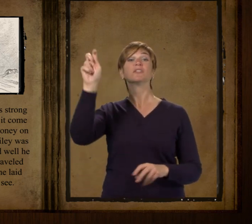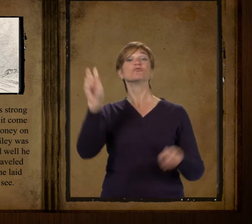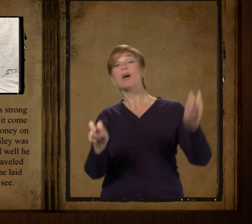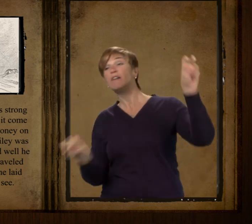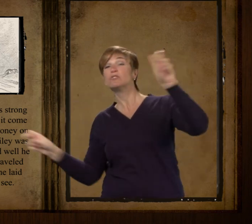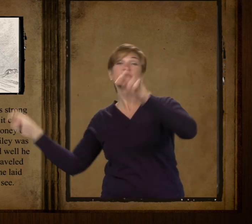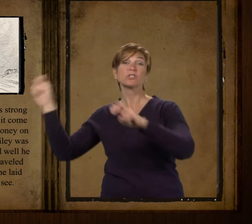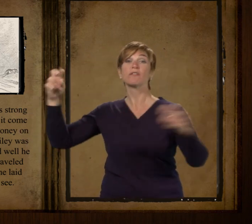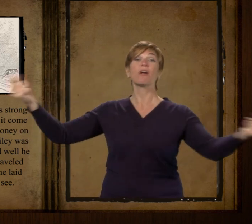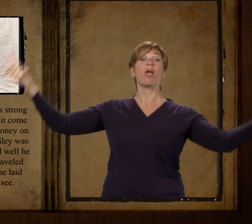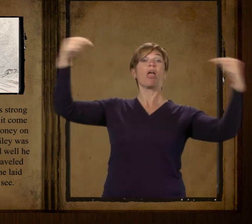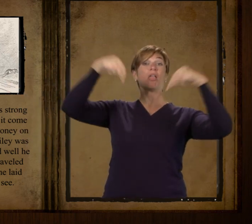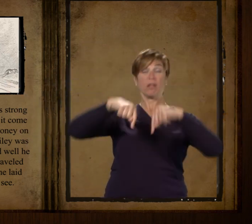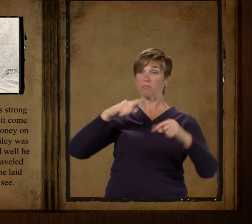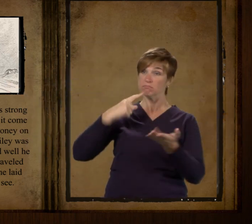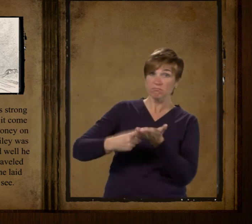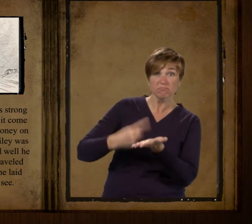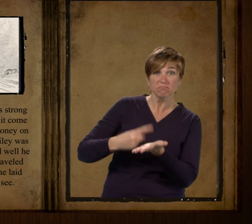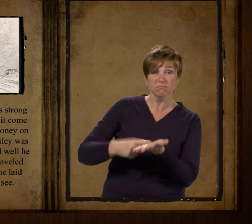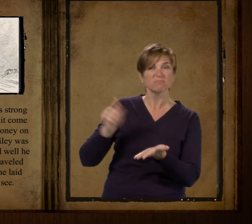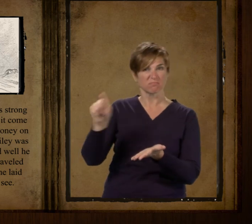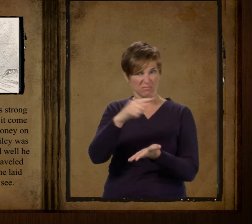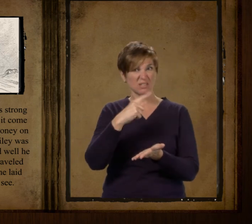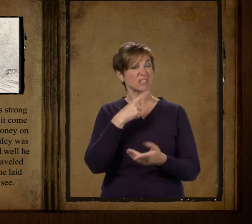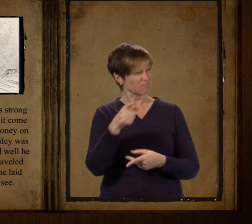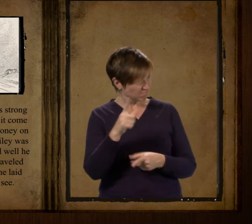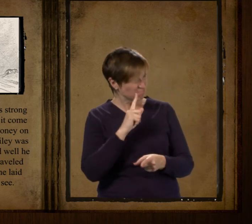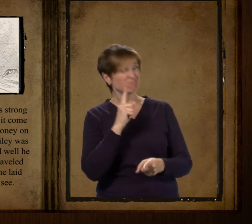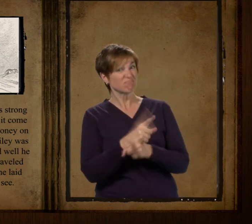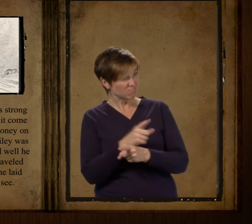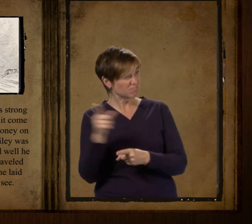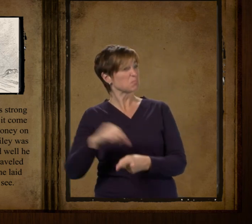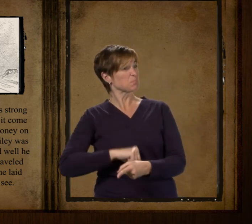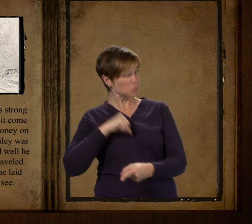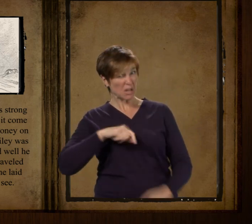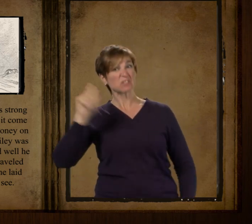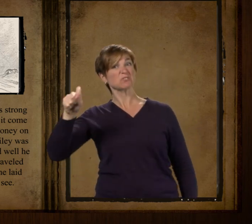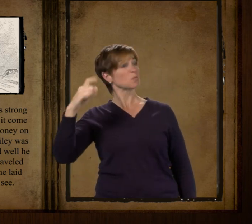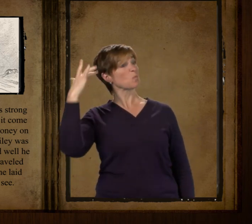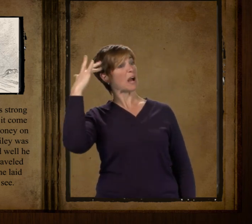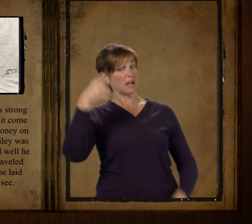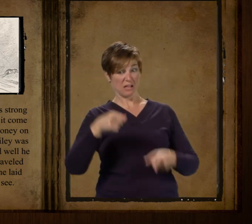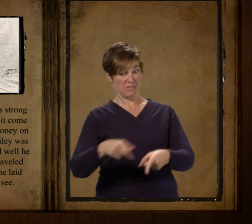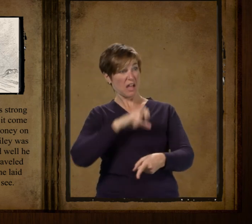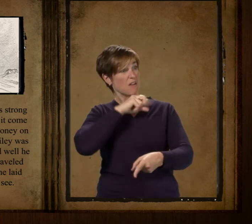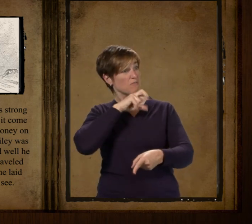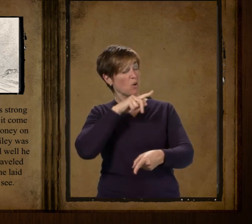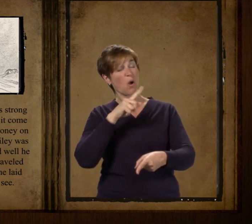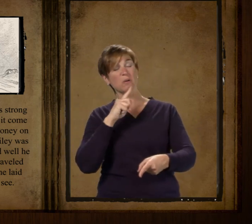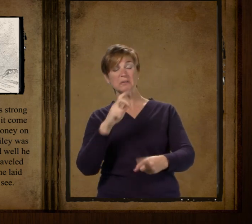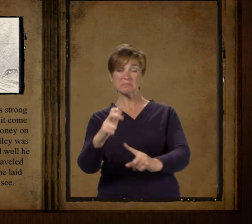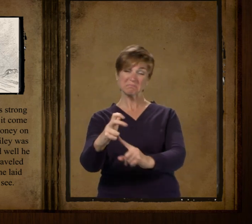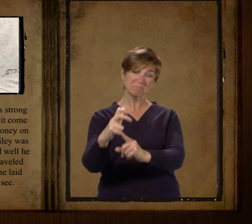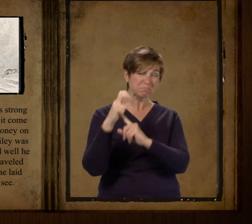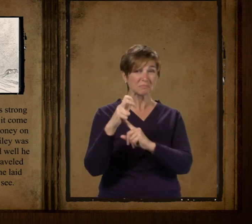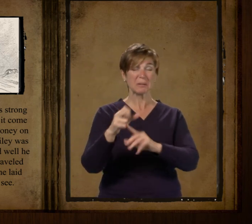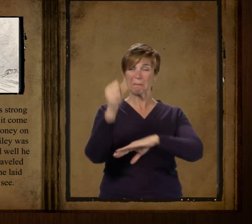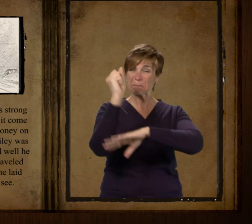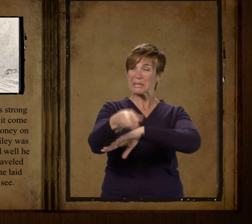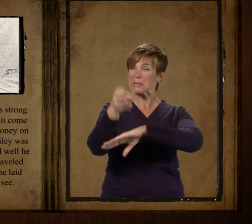and well he might be for fellers that had traveled and been everywhere all said he laid over